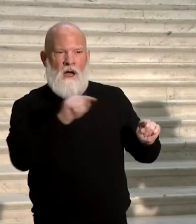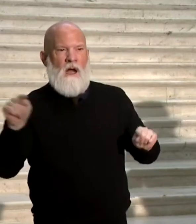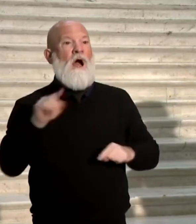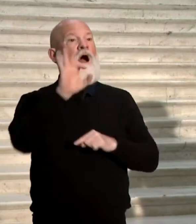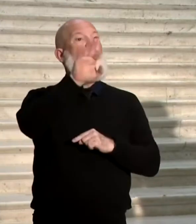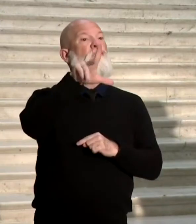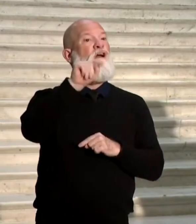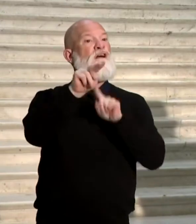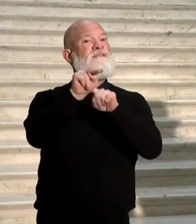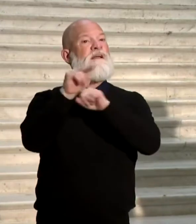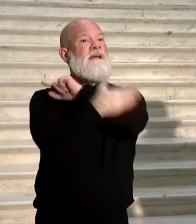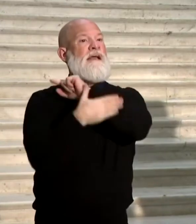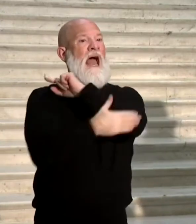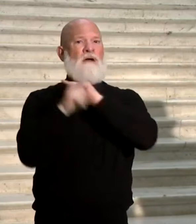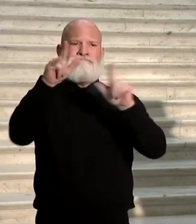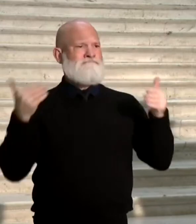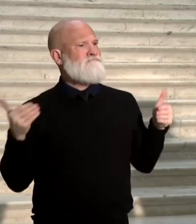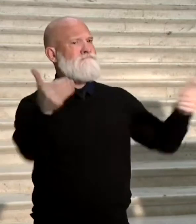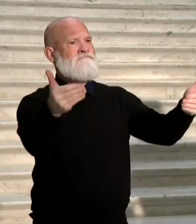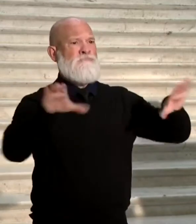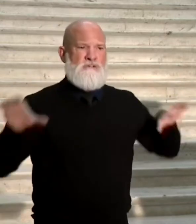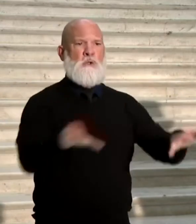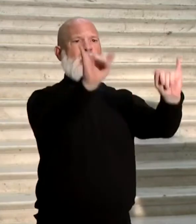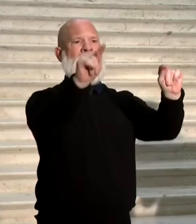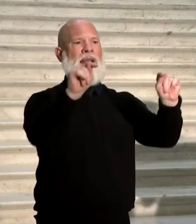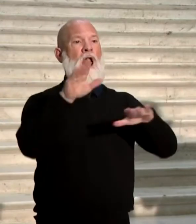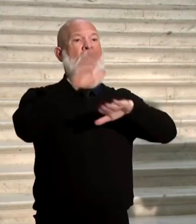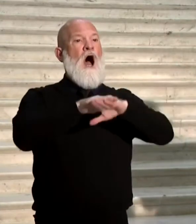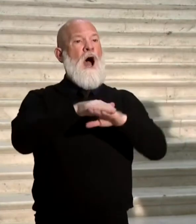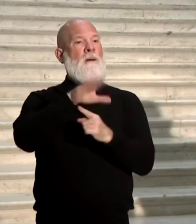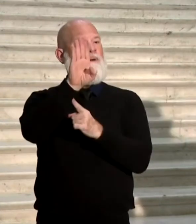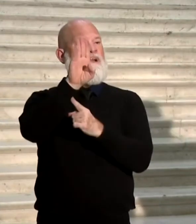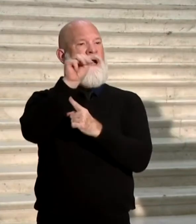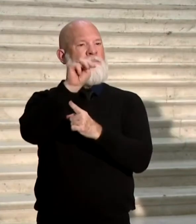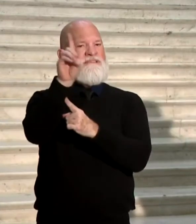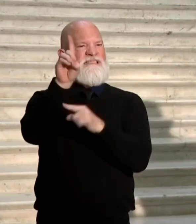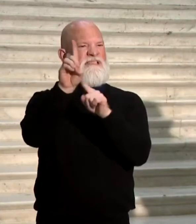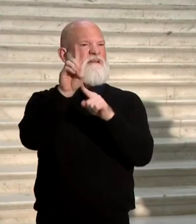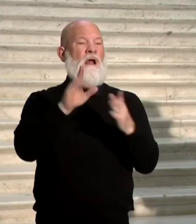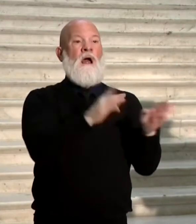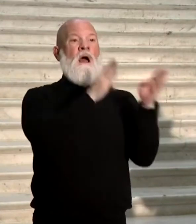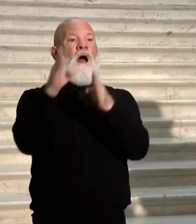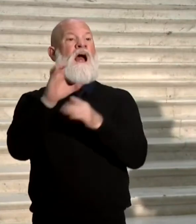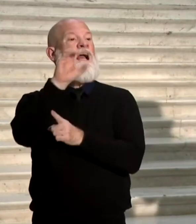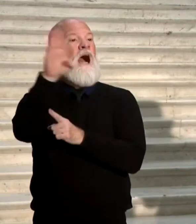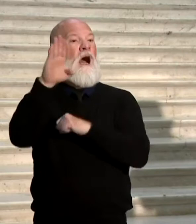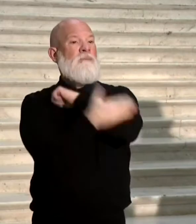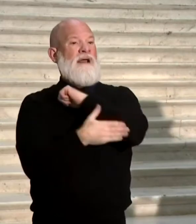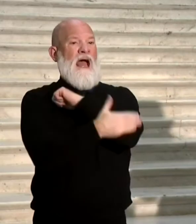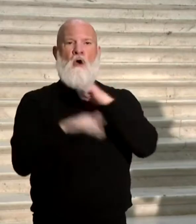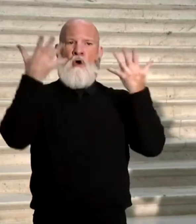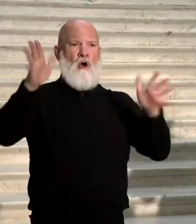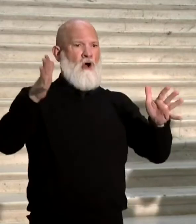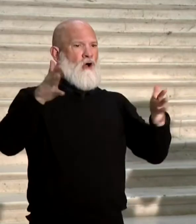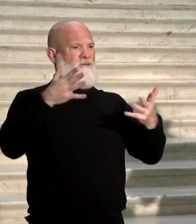the vast majority, I think 100 percent of their duplication on a BMD. And Cobb County's location, I think they did all those on